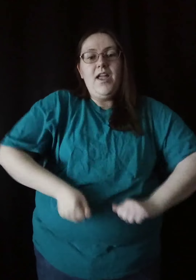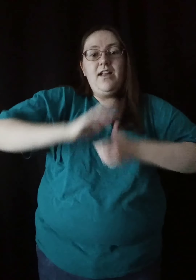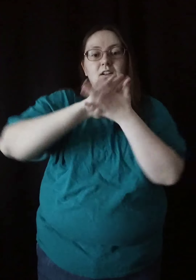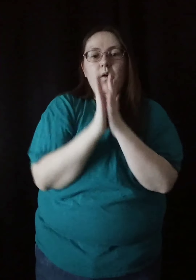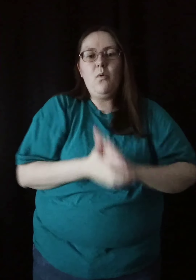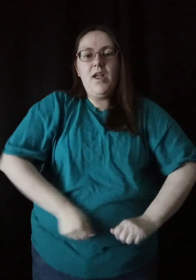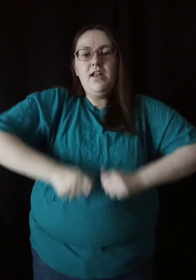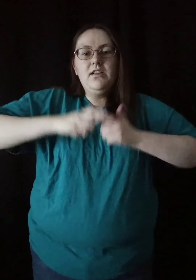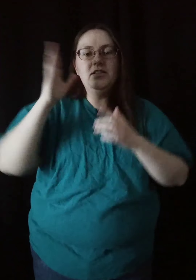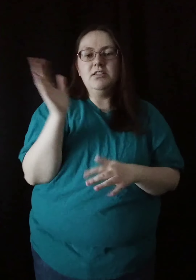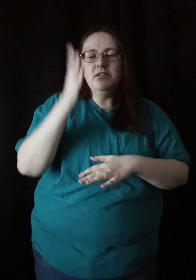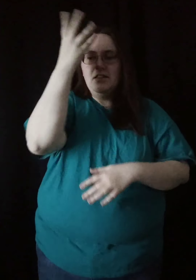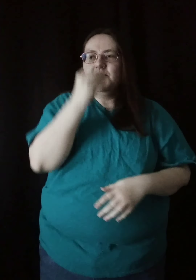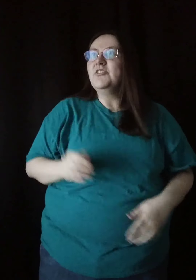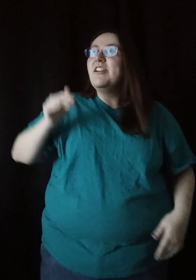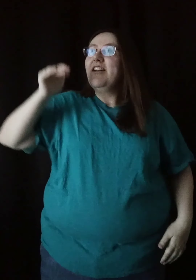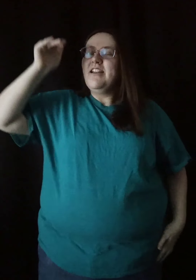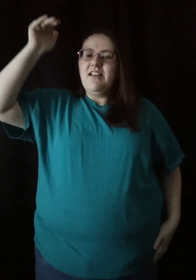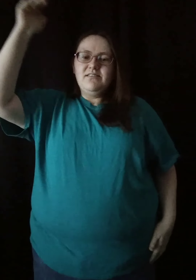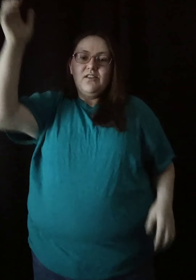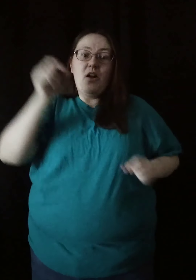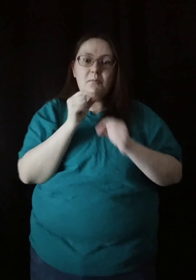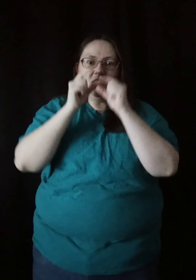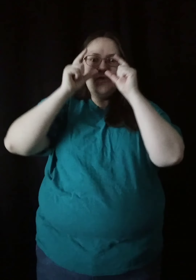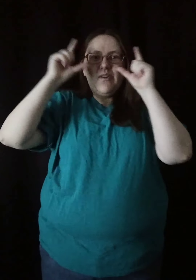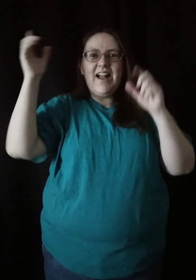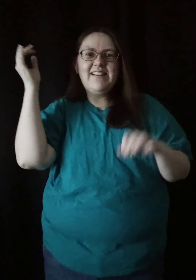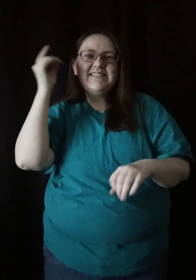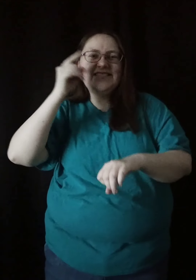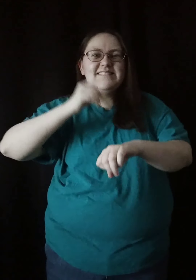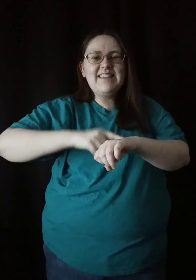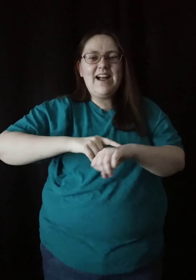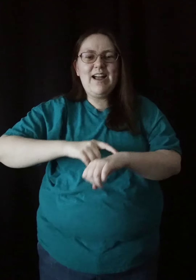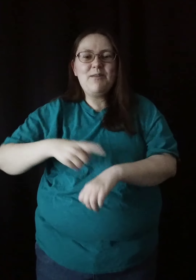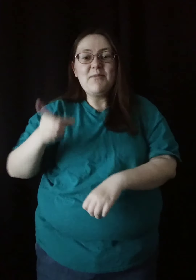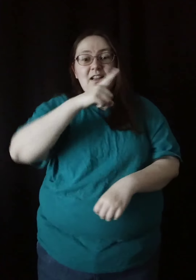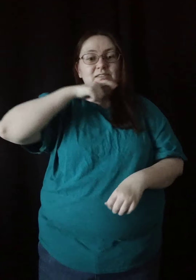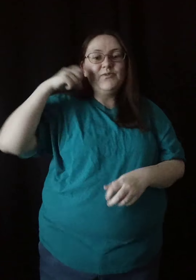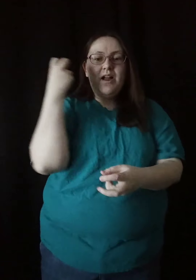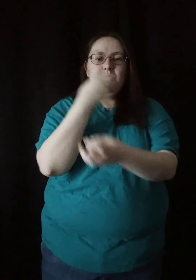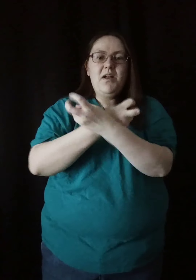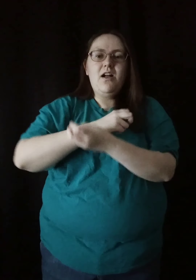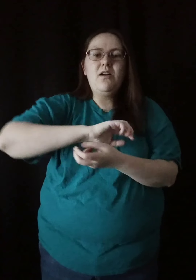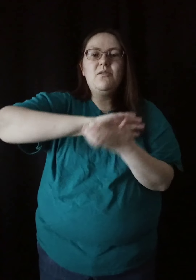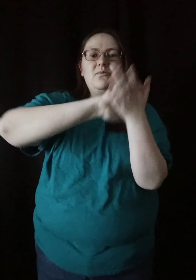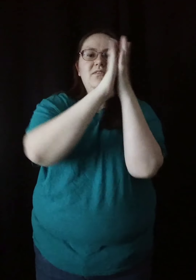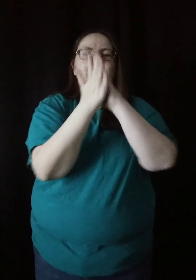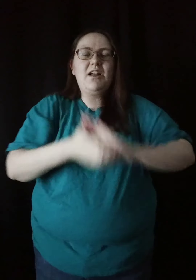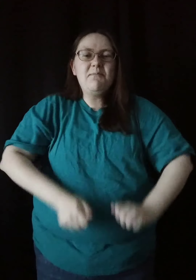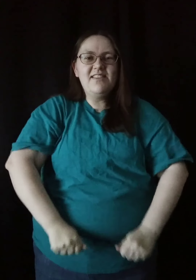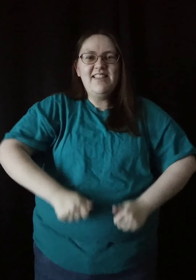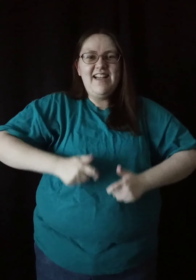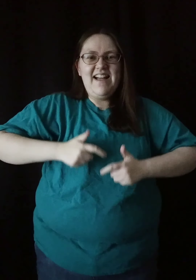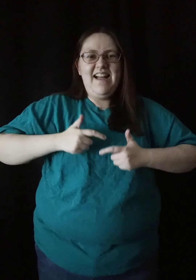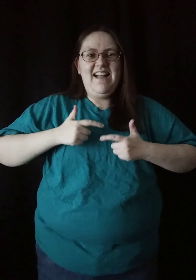Awake, oh, wake, oh, shy Open your eyes, it's time to Can't wait, bones, come alive